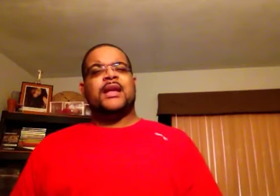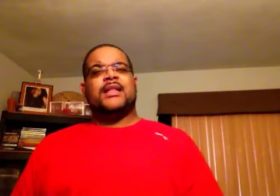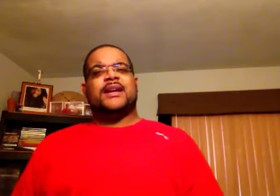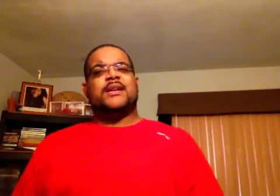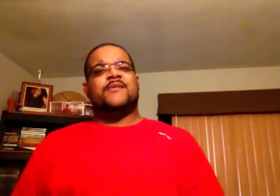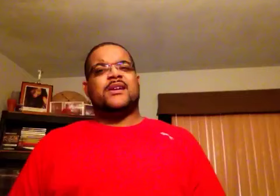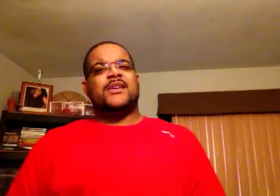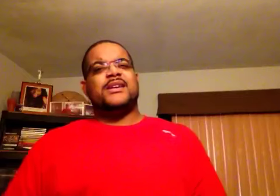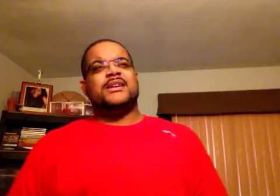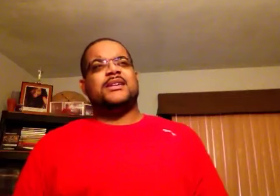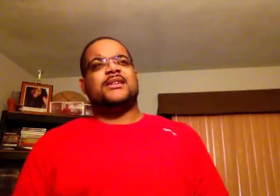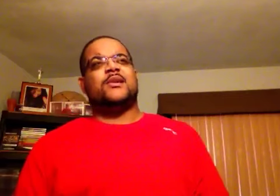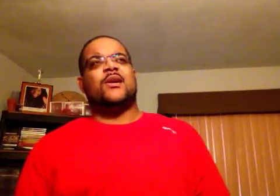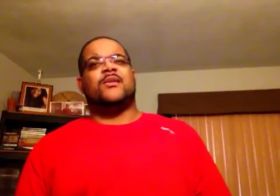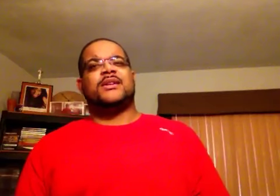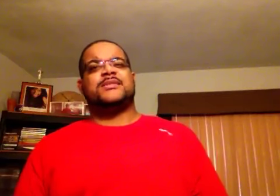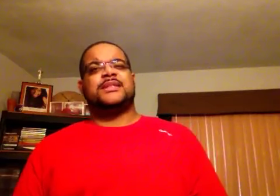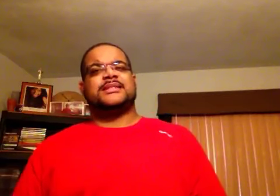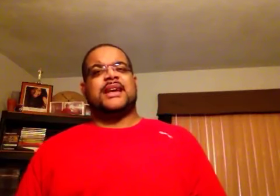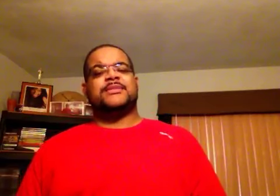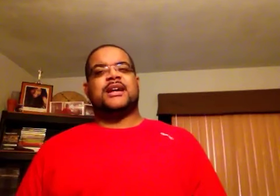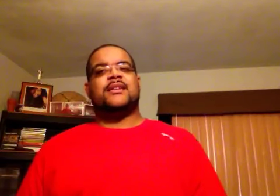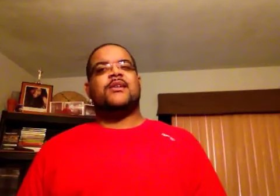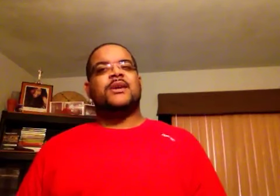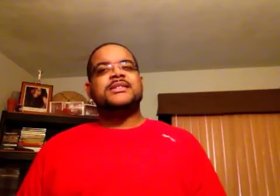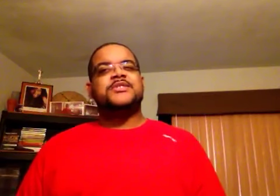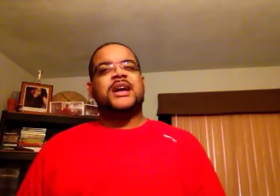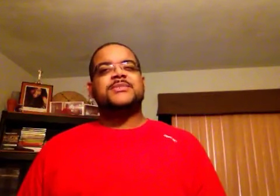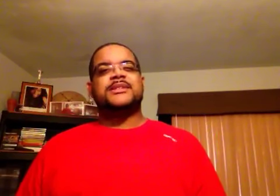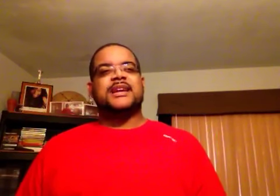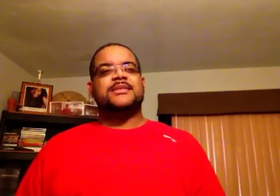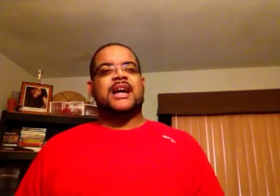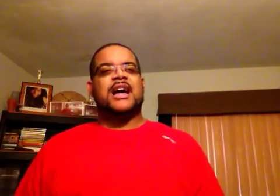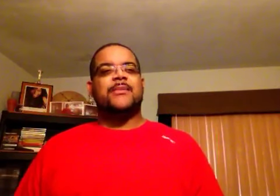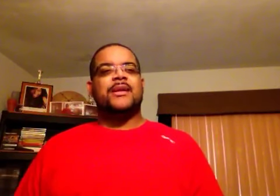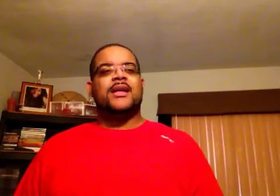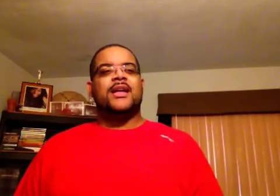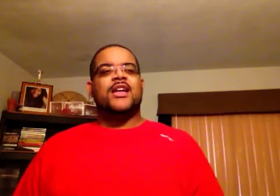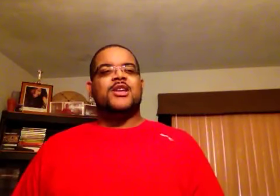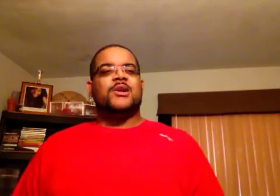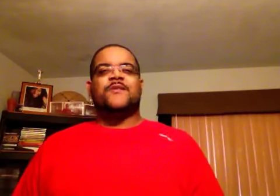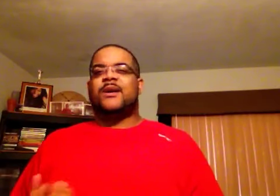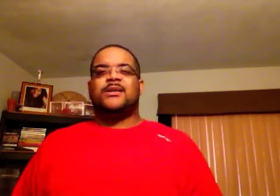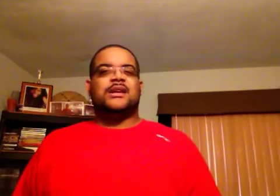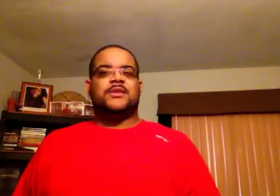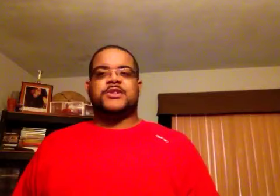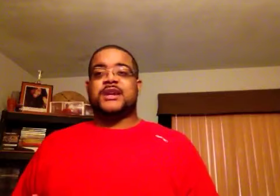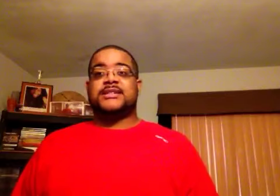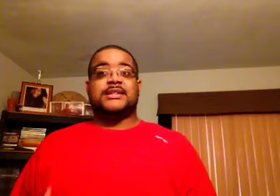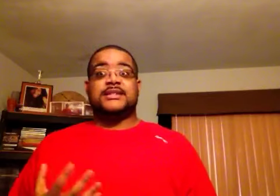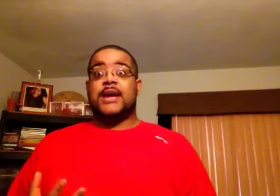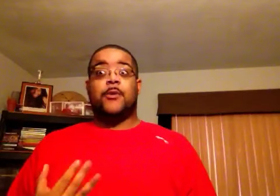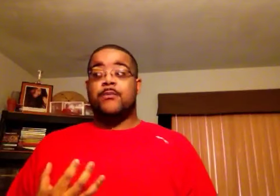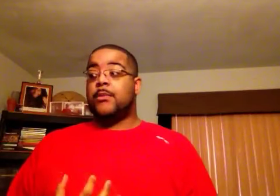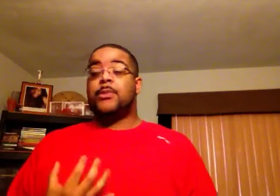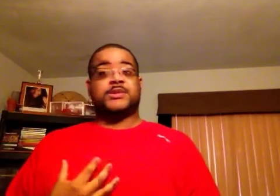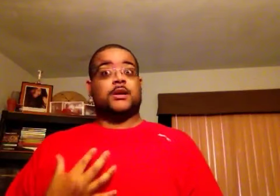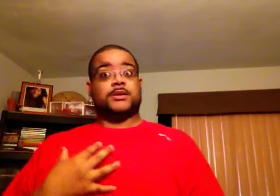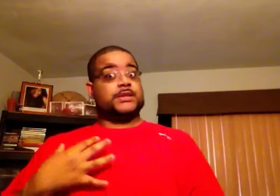Like, they're very aggressive, but at same time, they're aggressive tracks, but at same time, you're gonna fall in love with those tracks, because they were memorable songs to